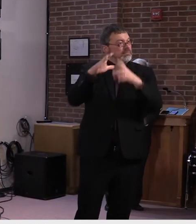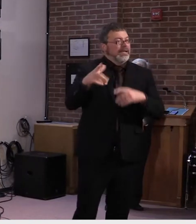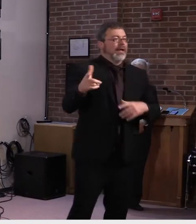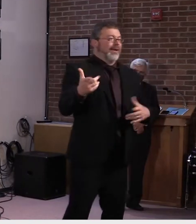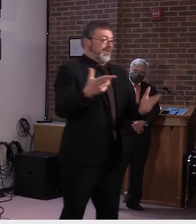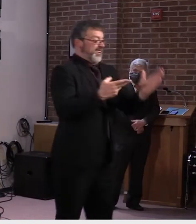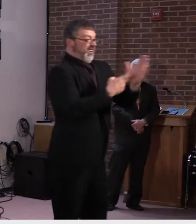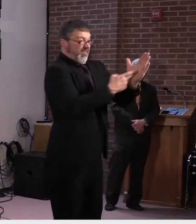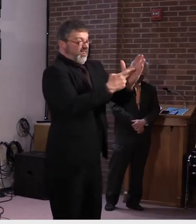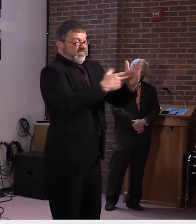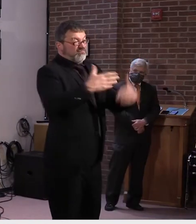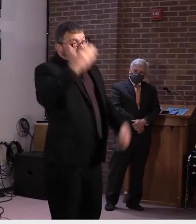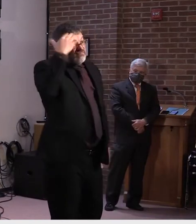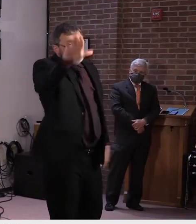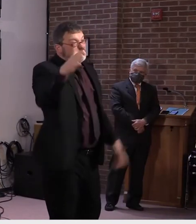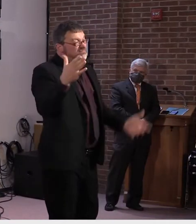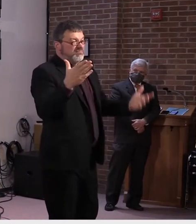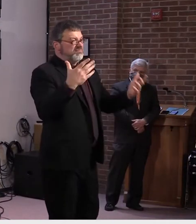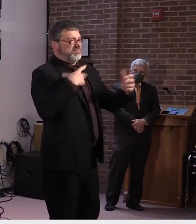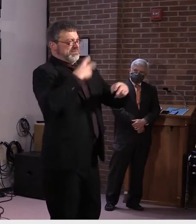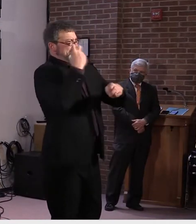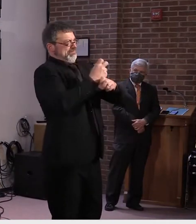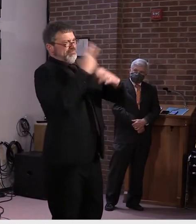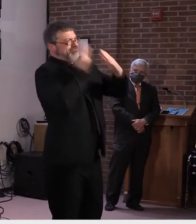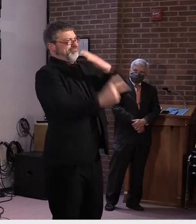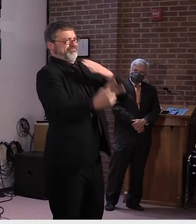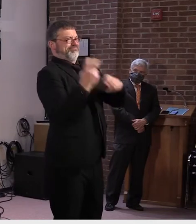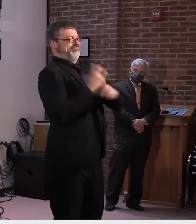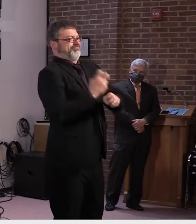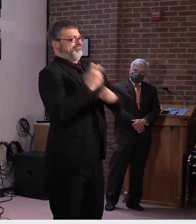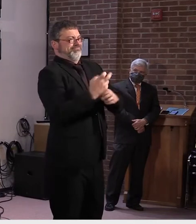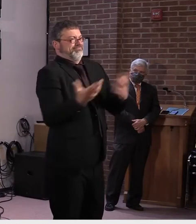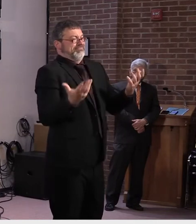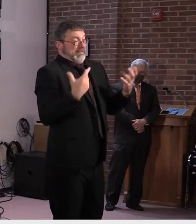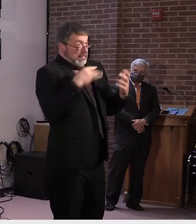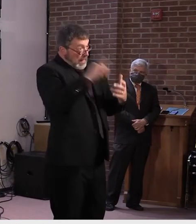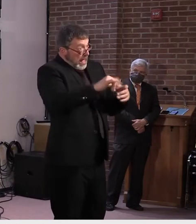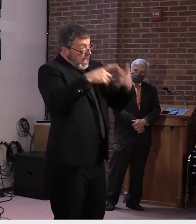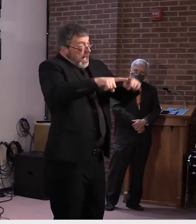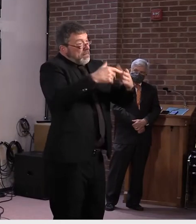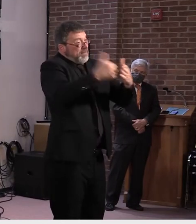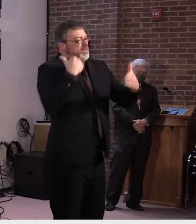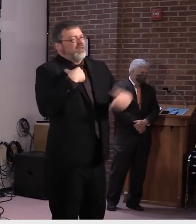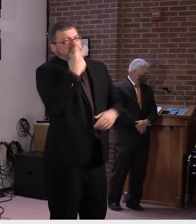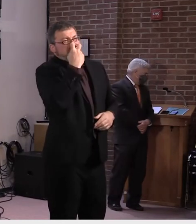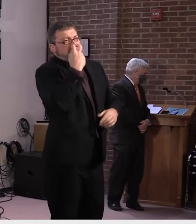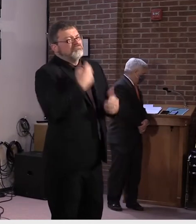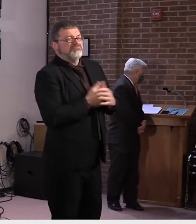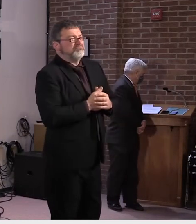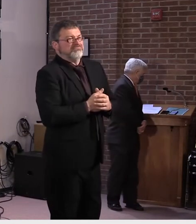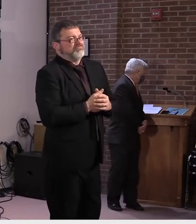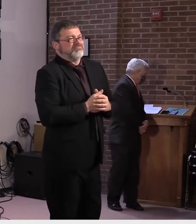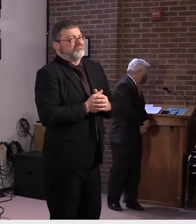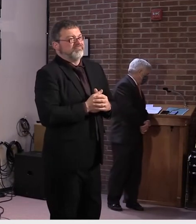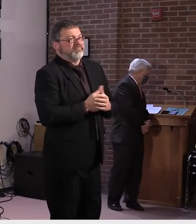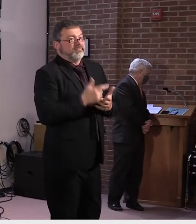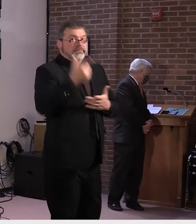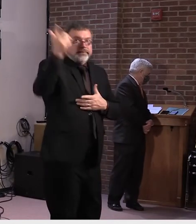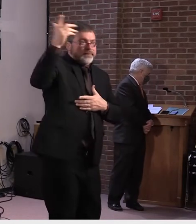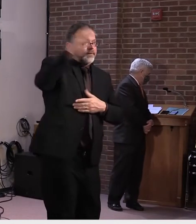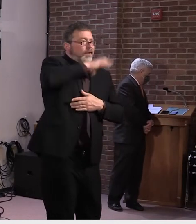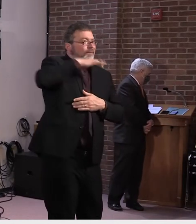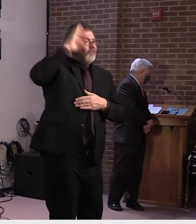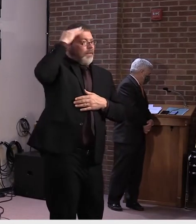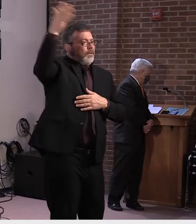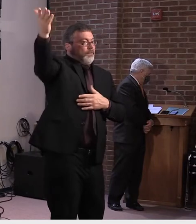probably not, um, because we don't know, you know, the time, uh, frame, timetable for the Congress. And if you, if anyone